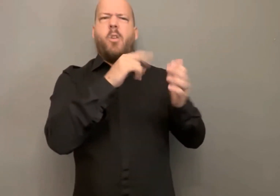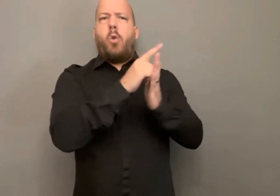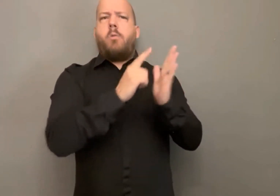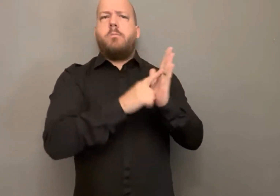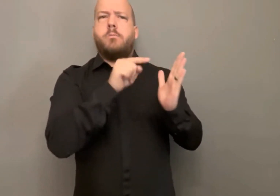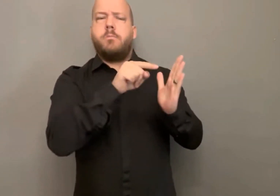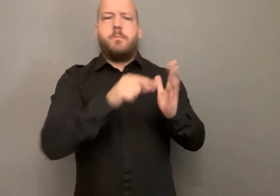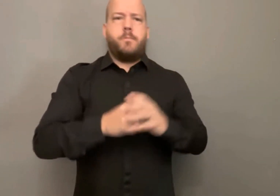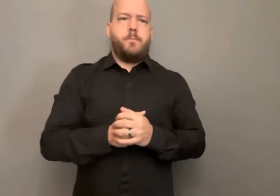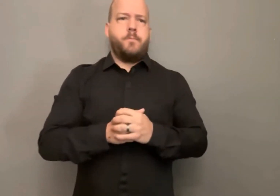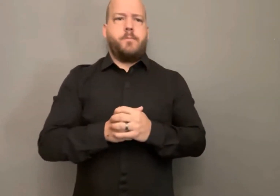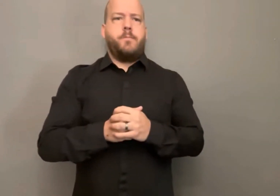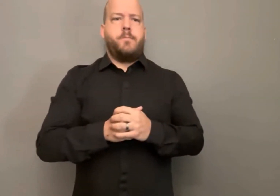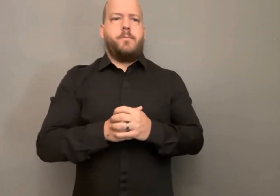need to fight this law